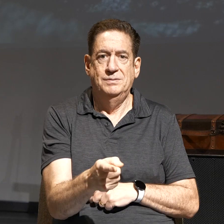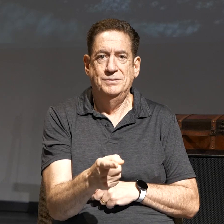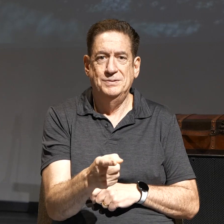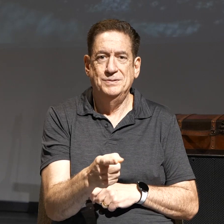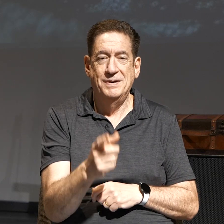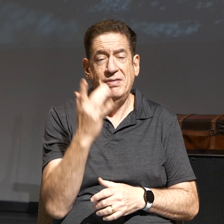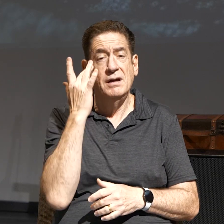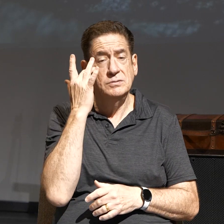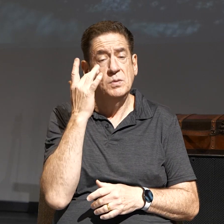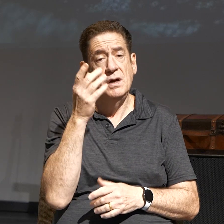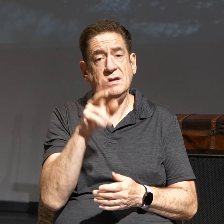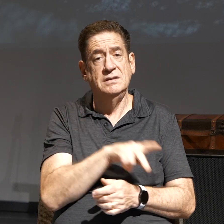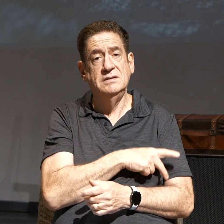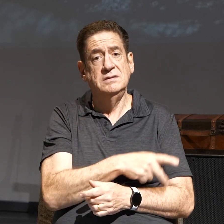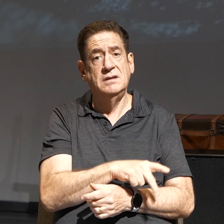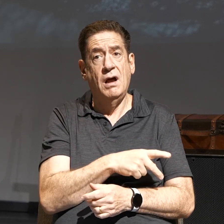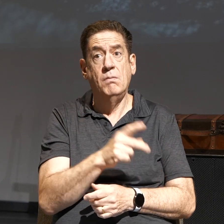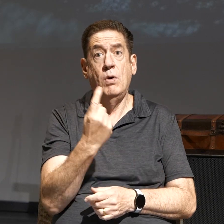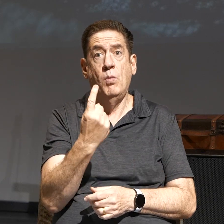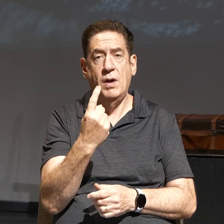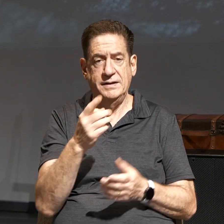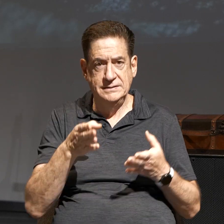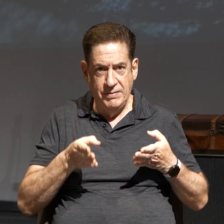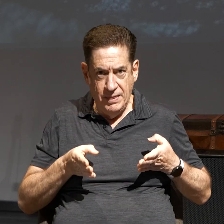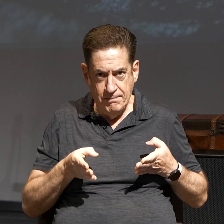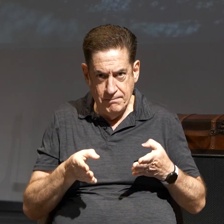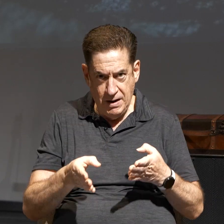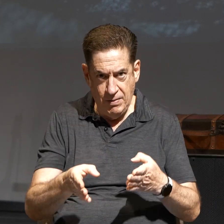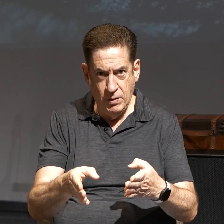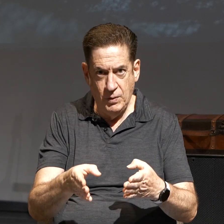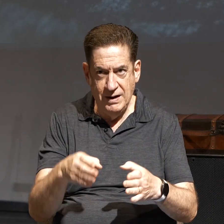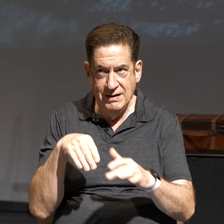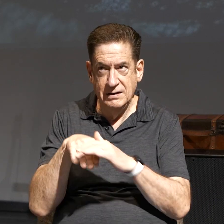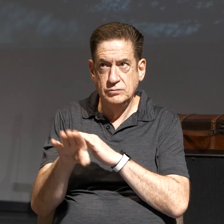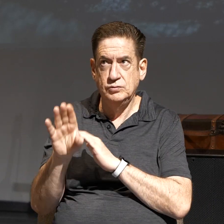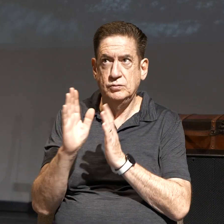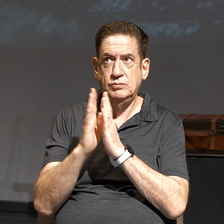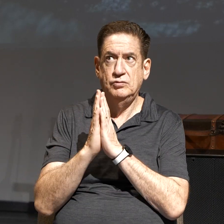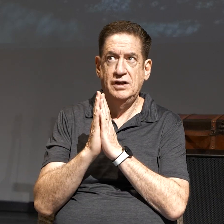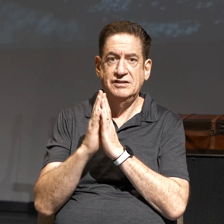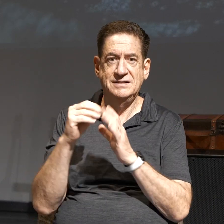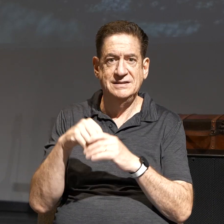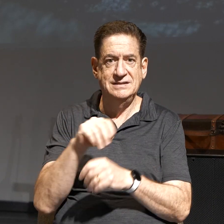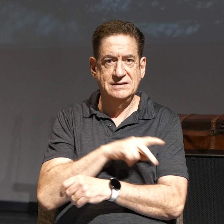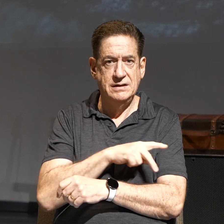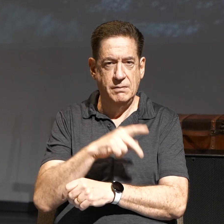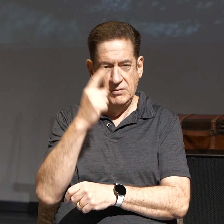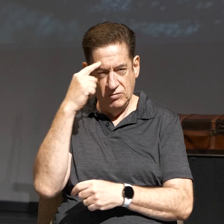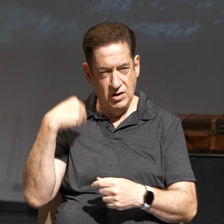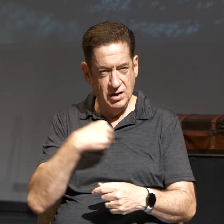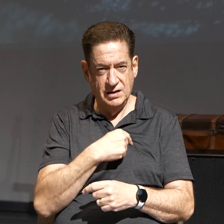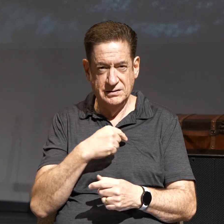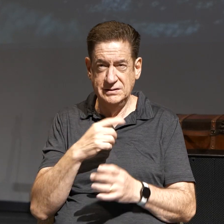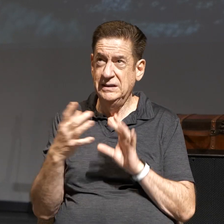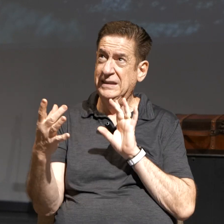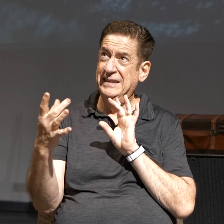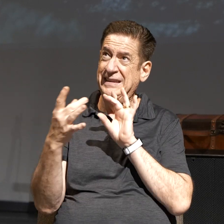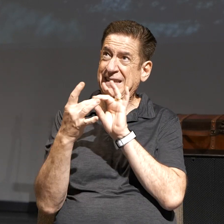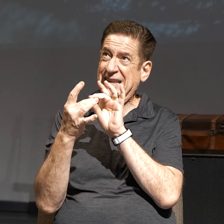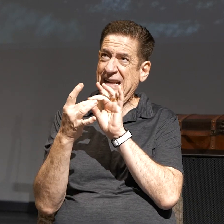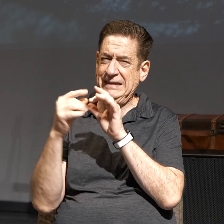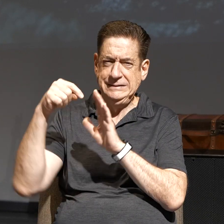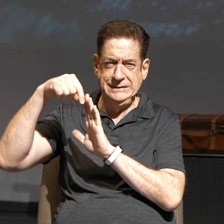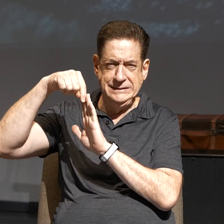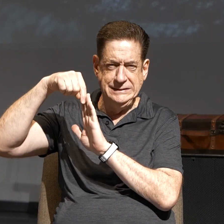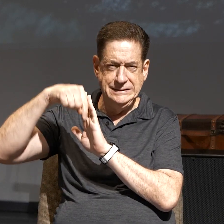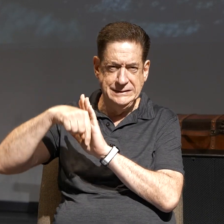why Psalm 1 is the pathway into the prayers in Psalm for us to connect deeply with God,